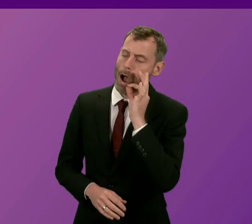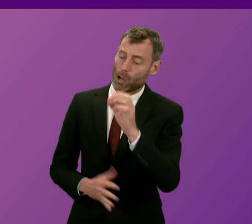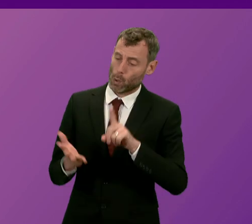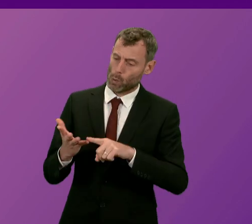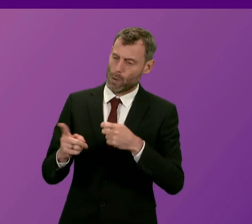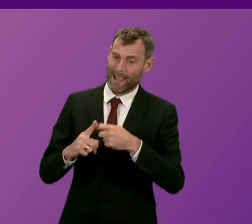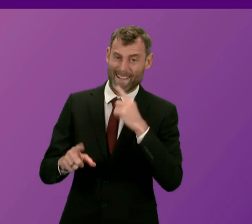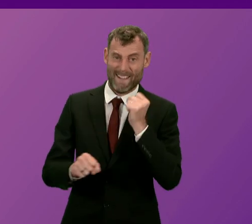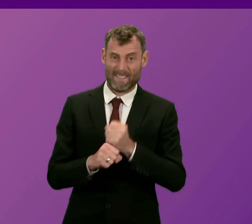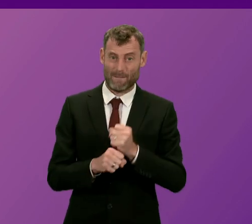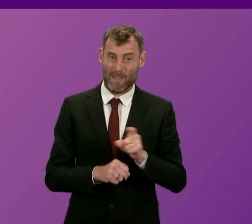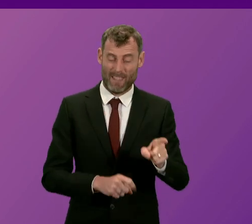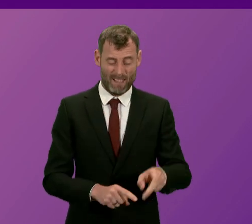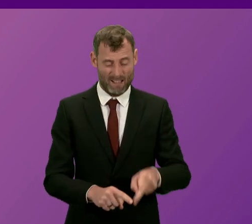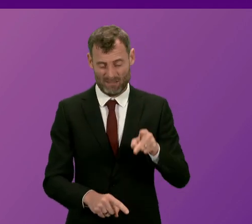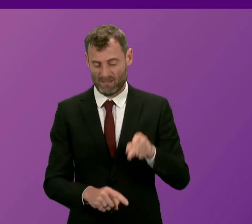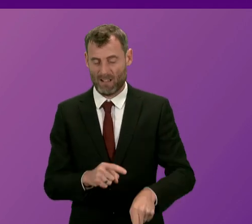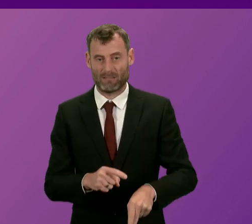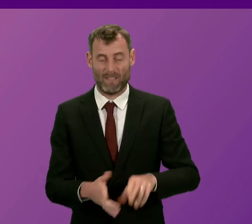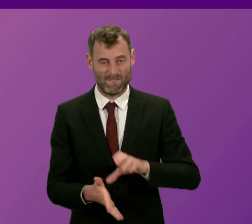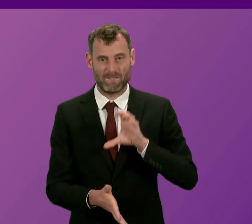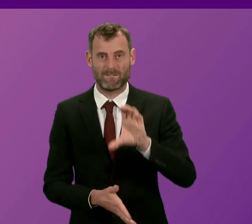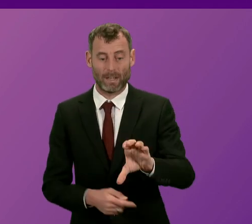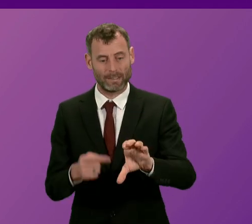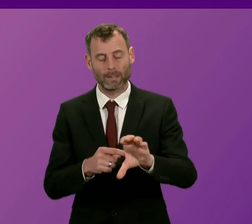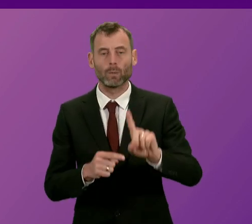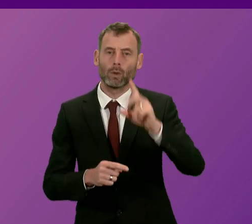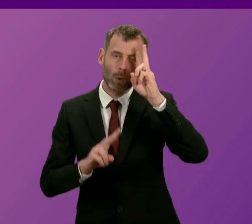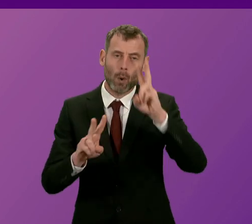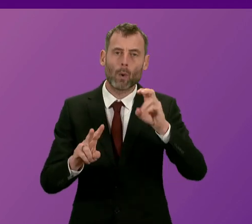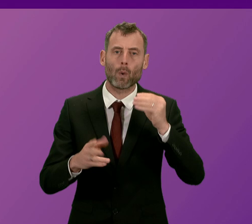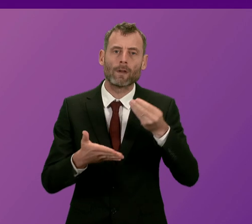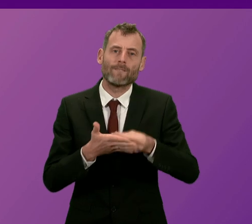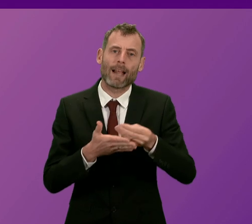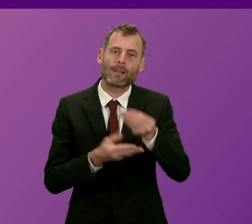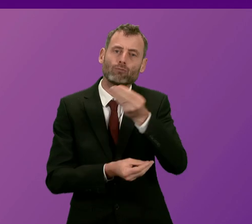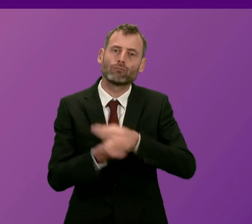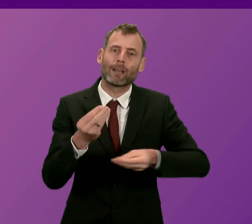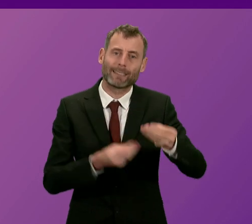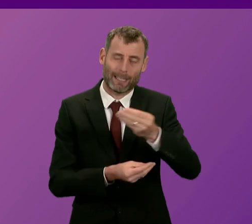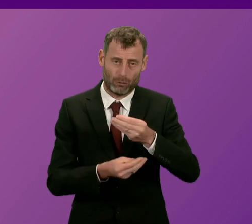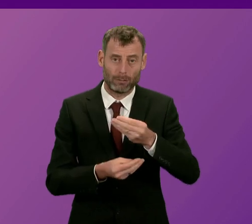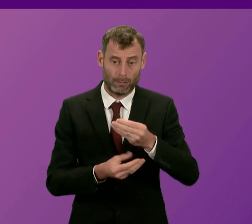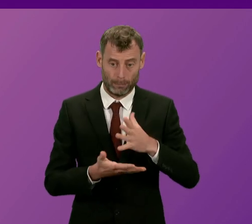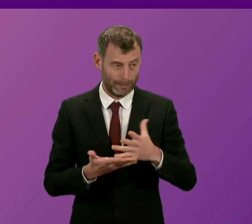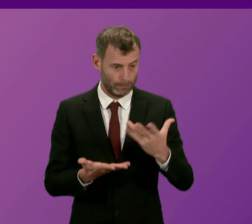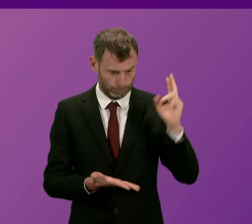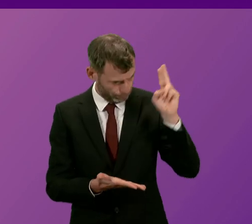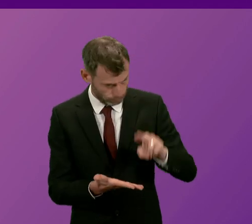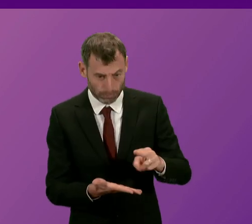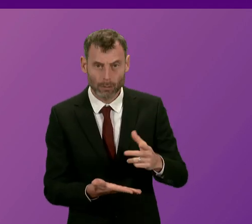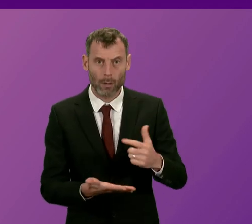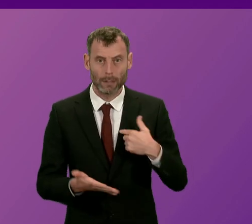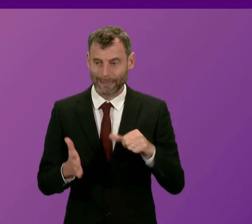savage cut to the availability of the type of funding known as financial transactions on the Scottish Government's wider ability to invest in